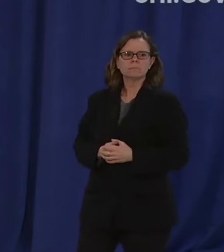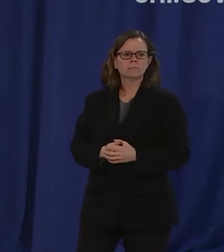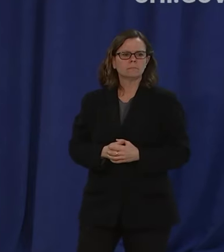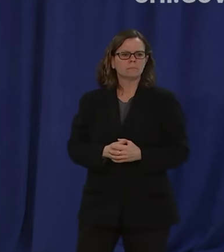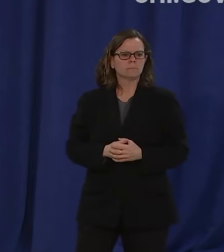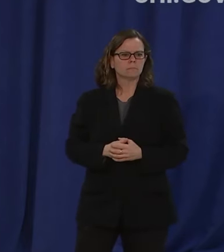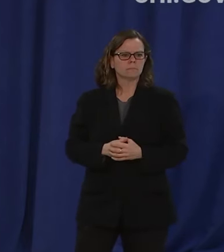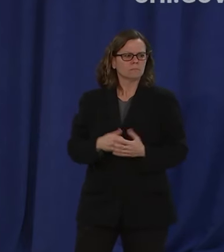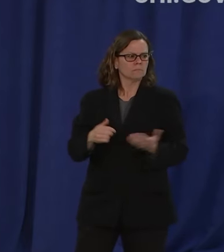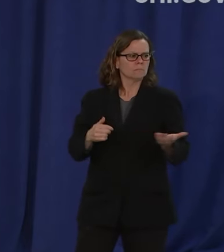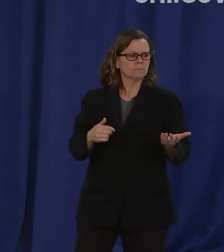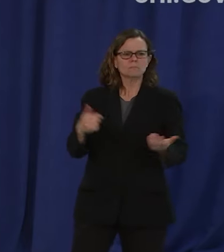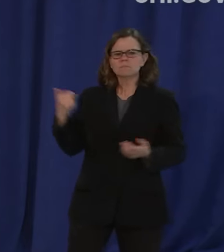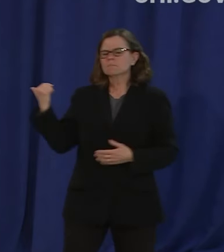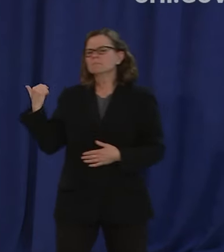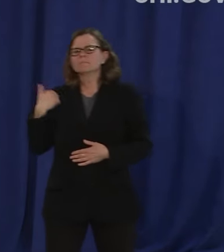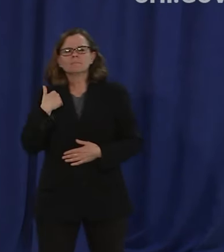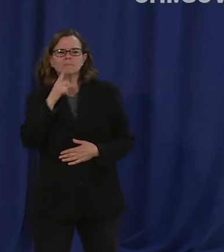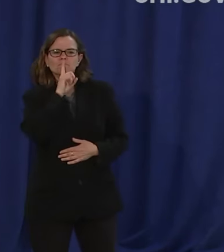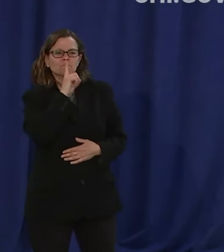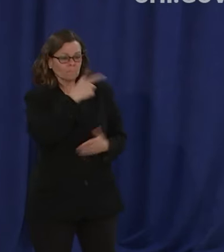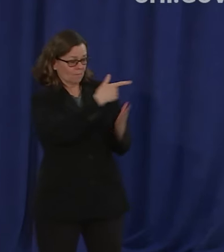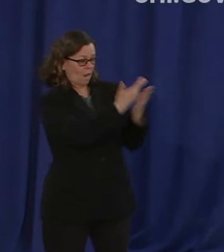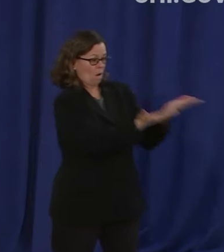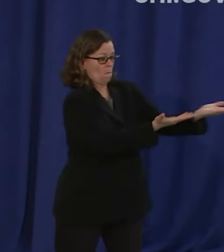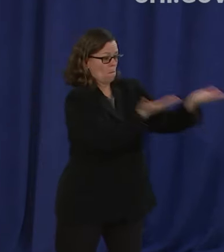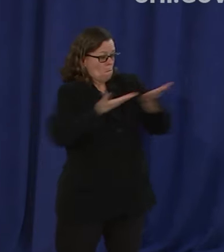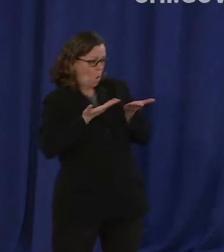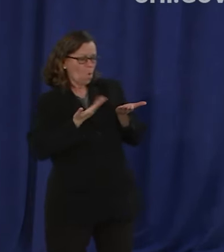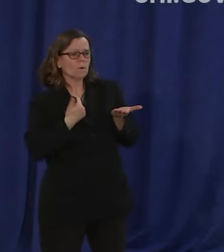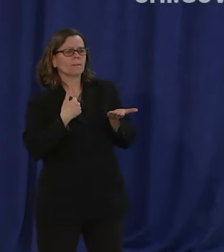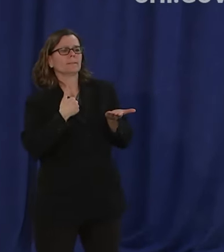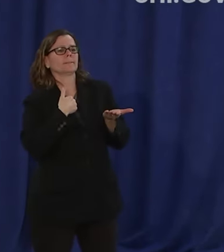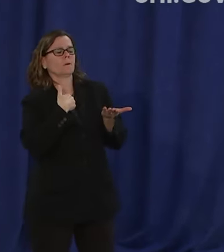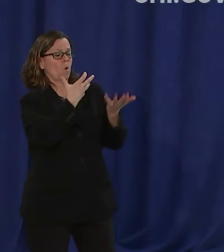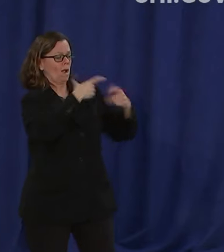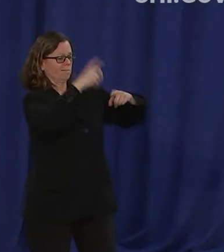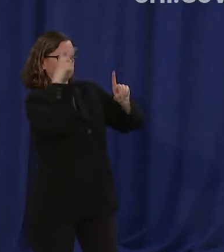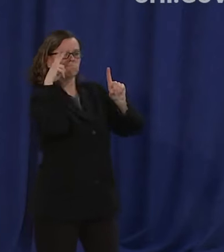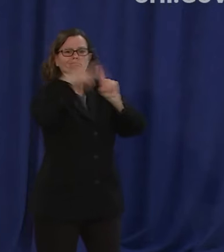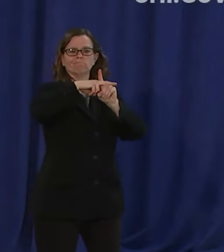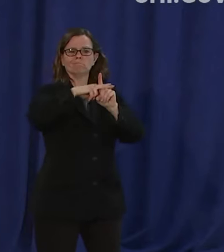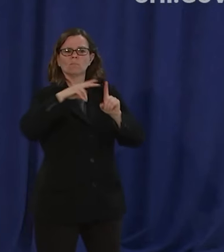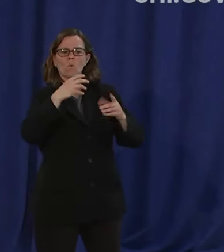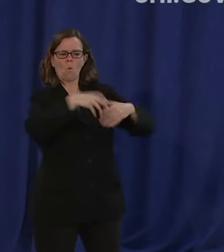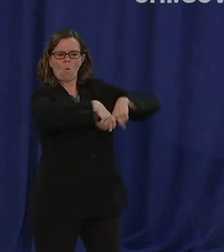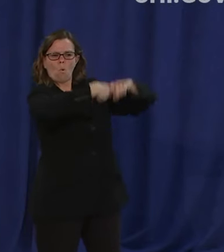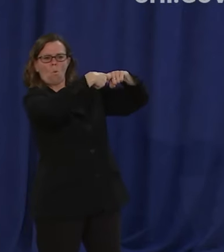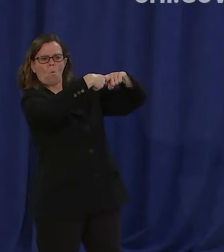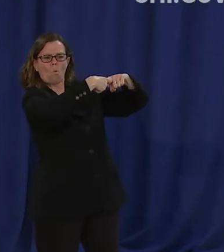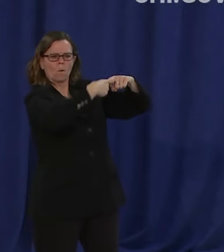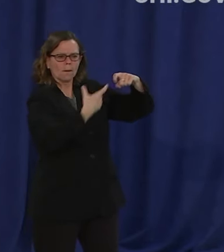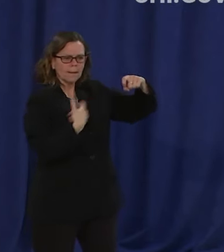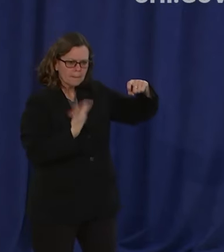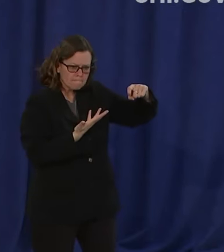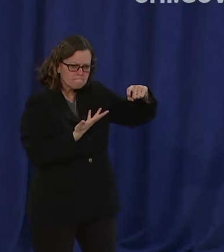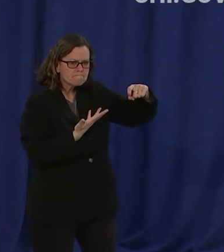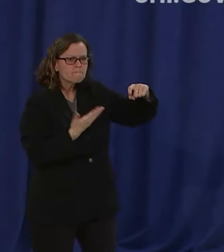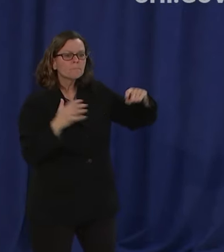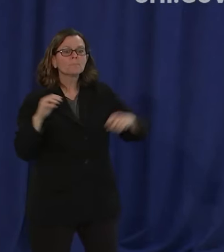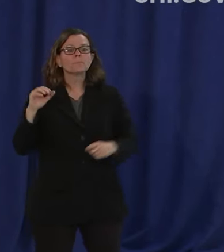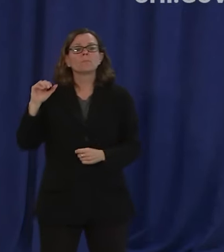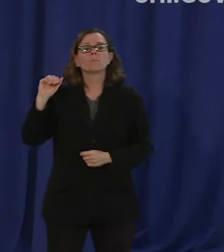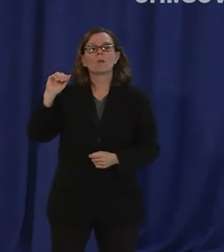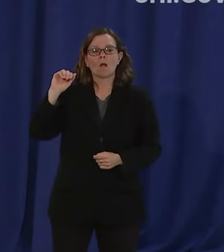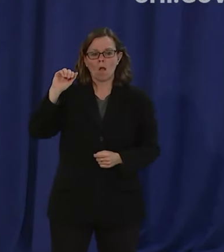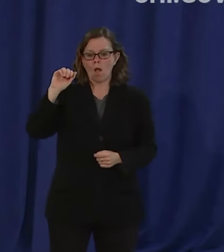happens we have to then consider and there was a motion to for adjournment by alderman mitchell and that that was the will of the